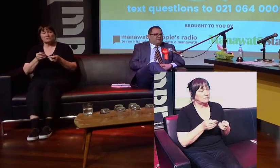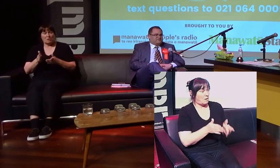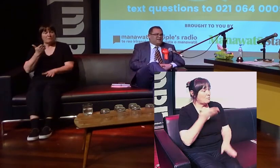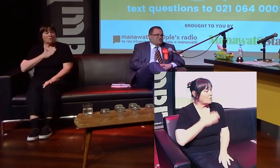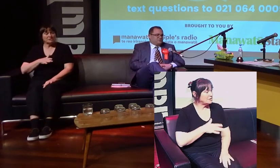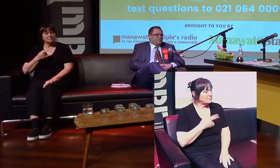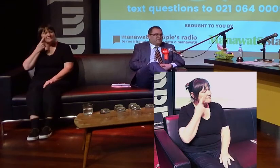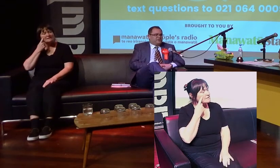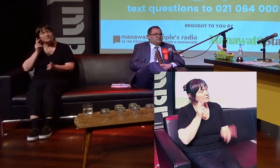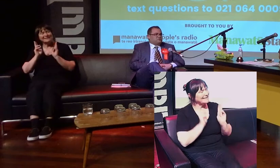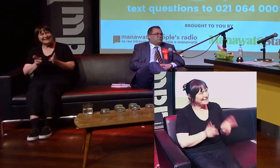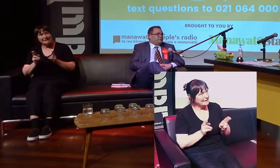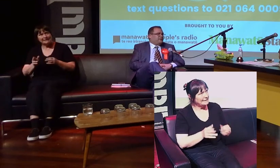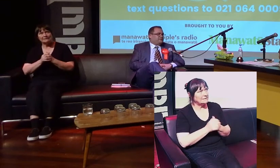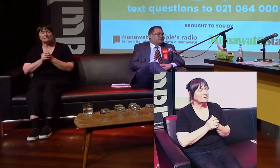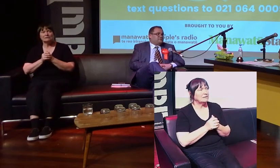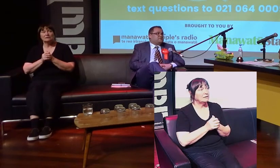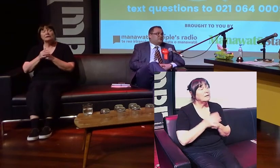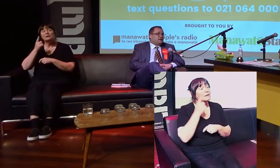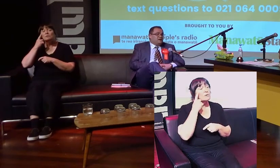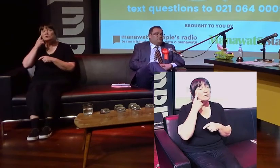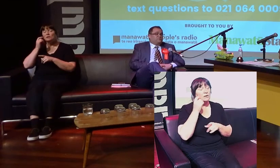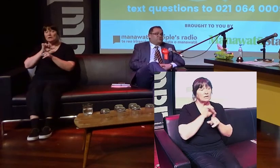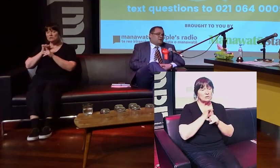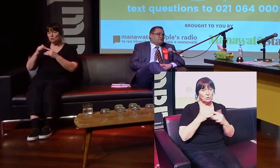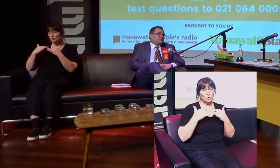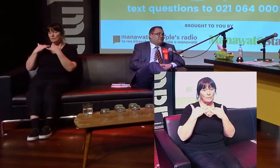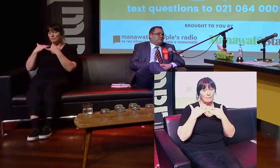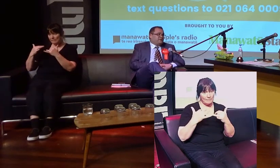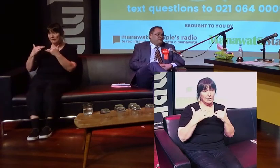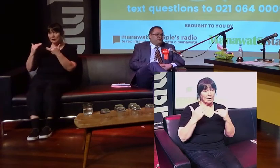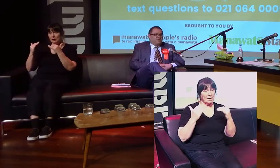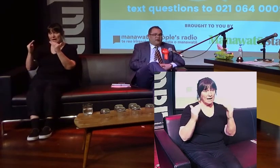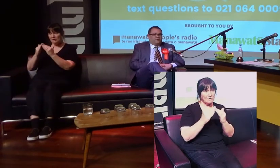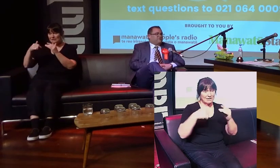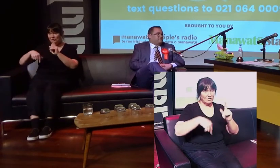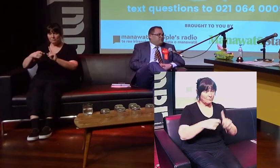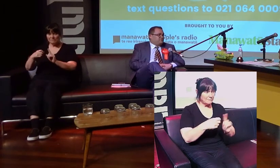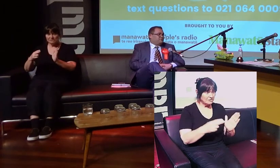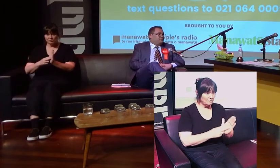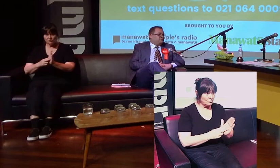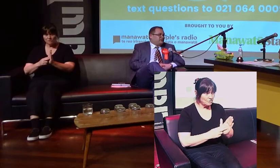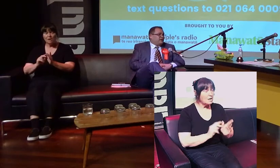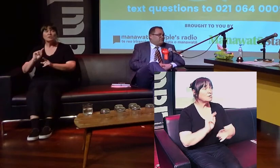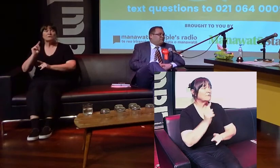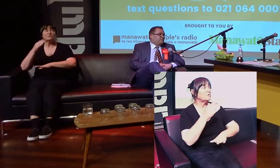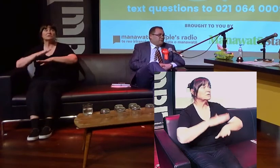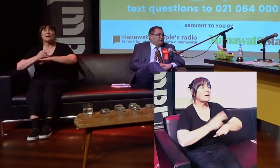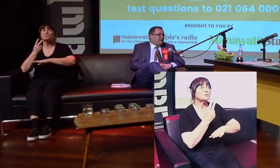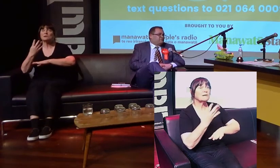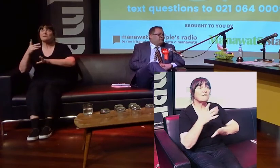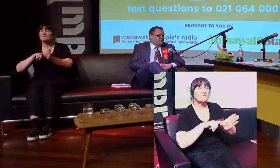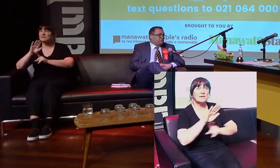The fact is, actually, when we're looking at social and public housing in this city, for the first time in 25 years, we've seen the first state house,